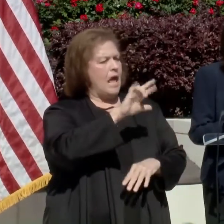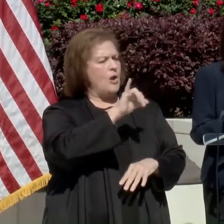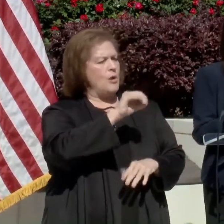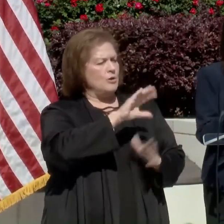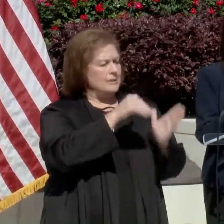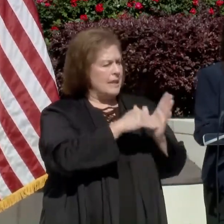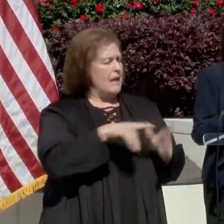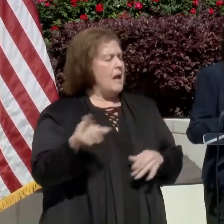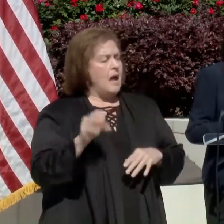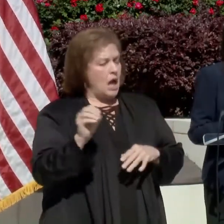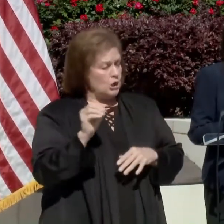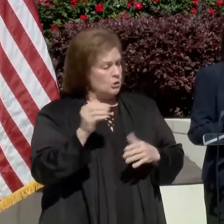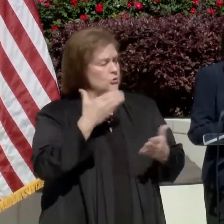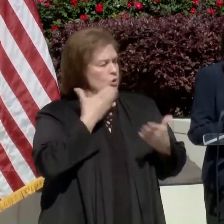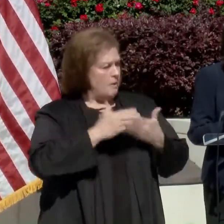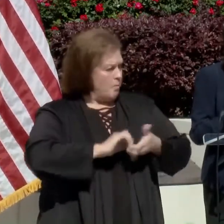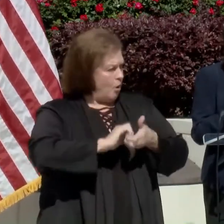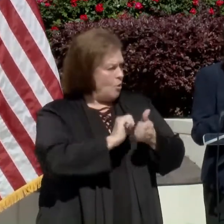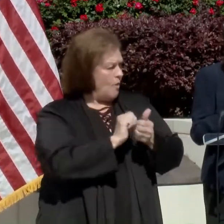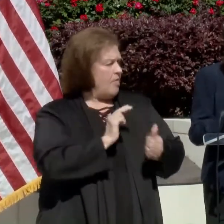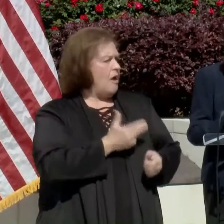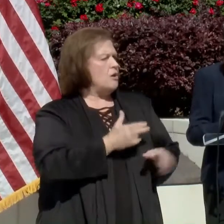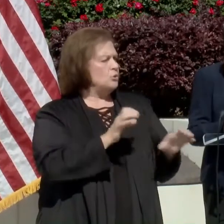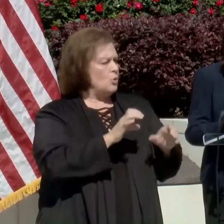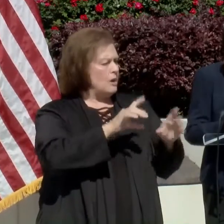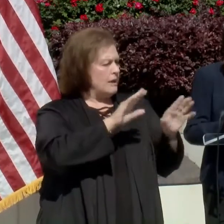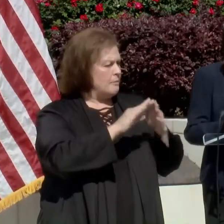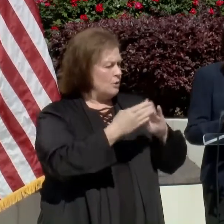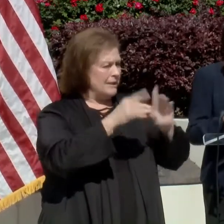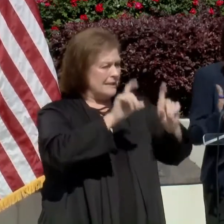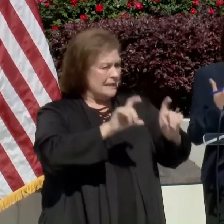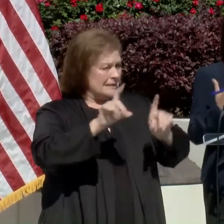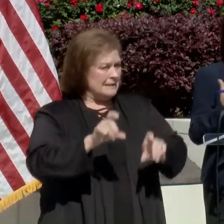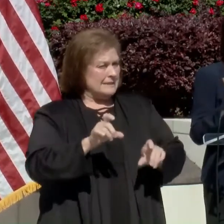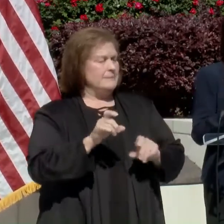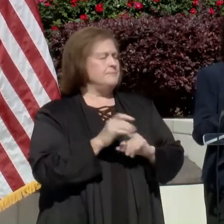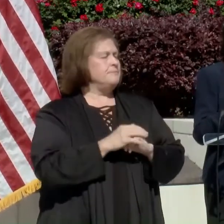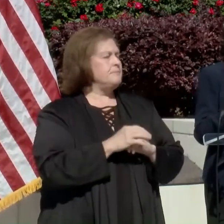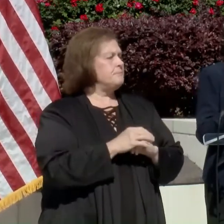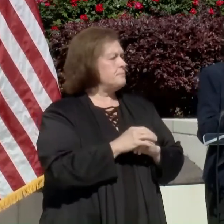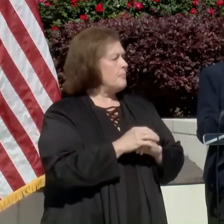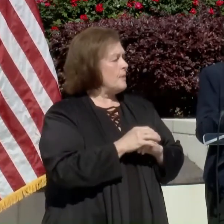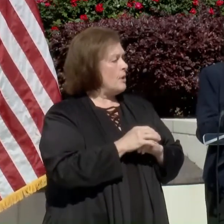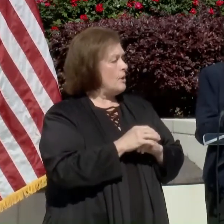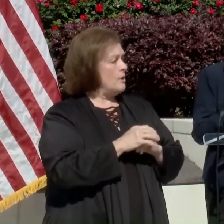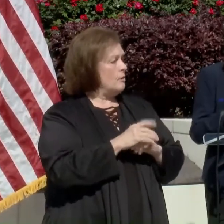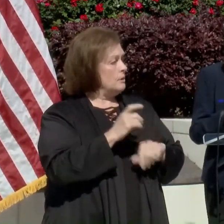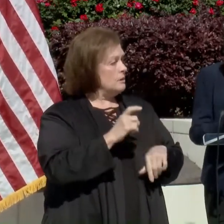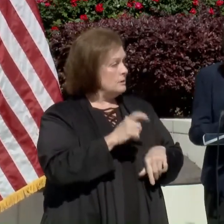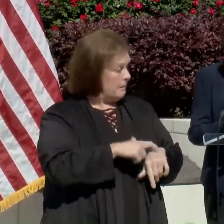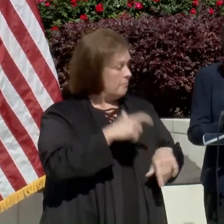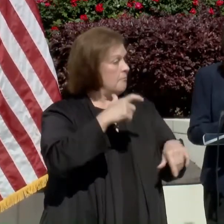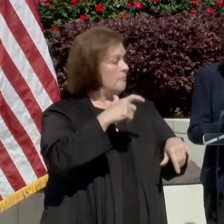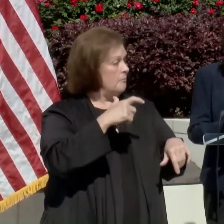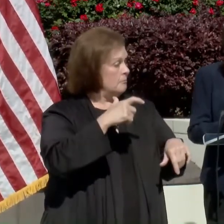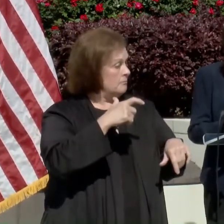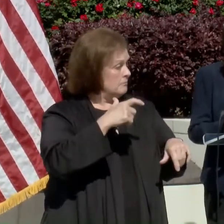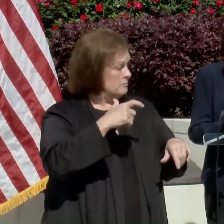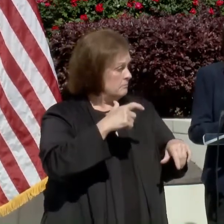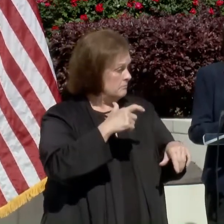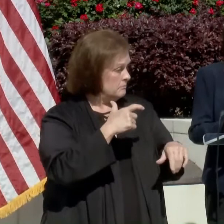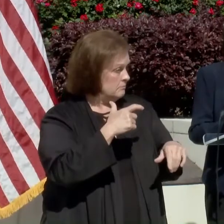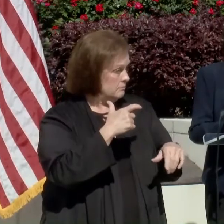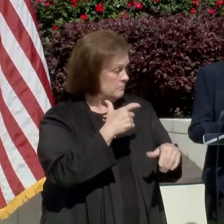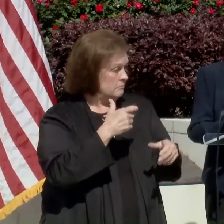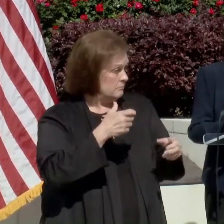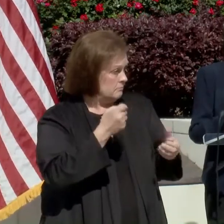Um, Osher has been an incredible partner with us doing community testing. And when it got time when the vaccine started getting emergency use